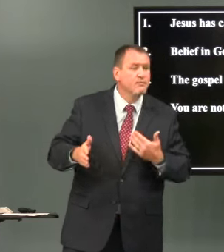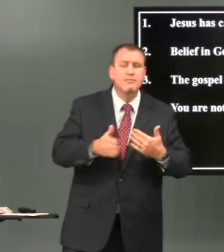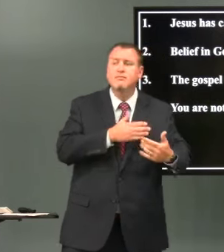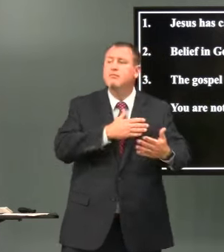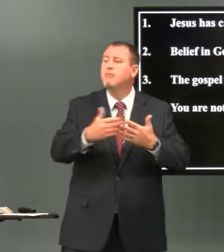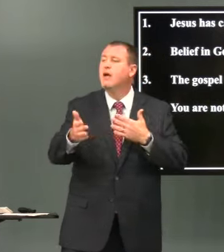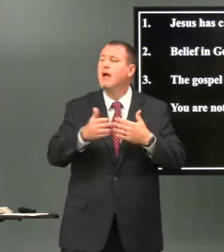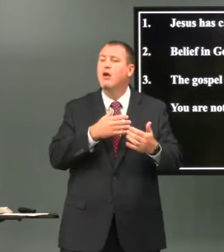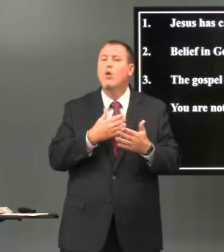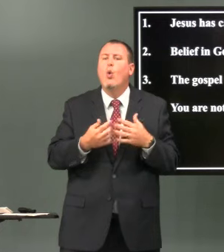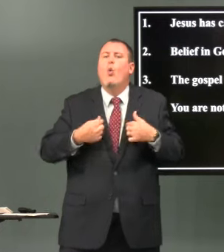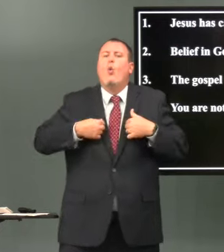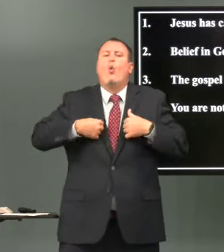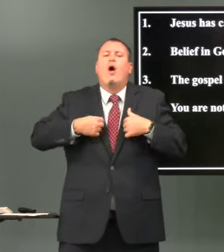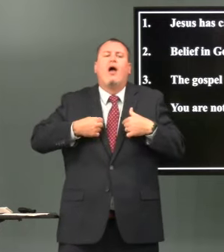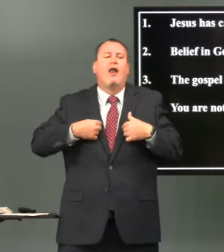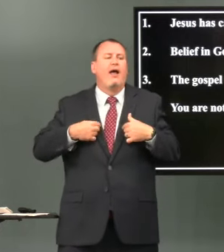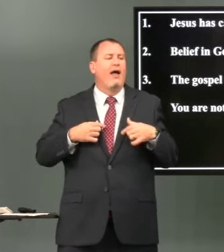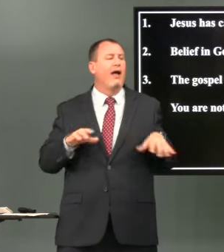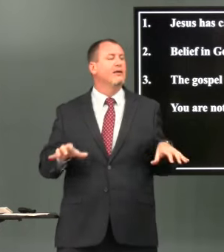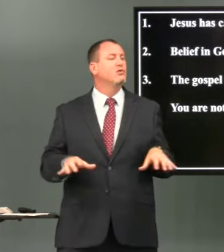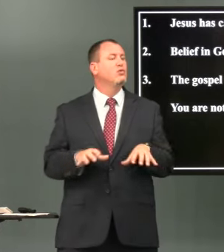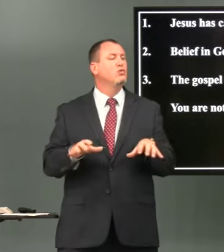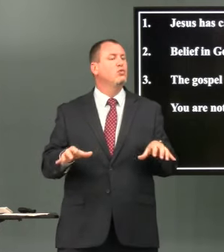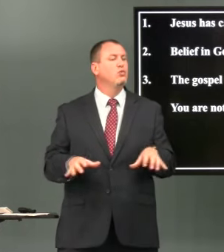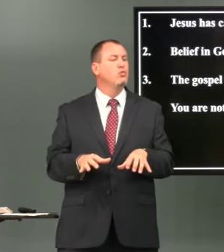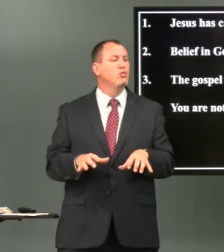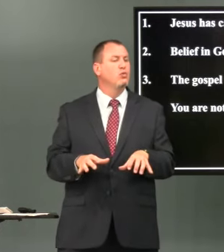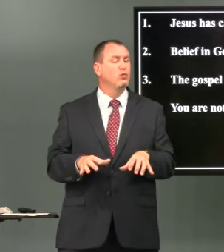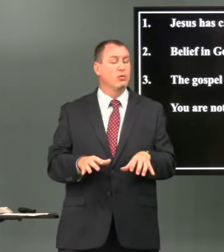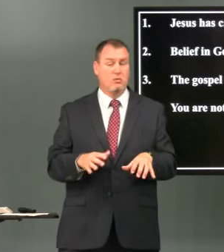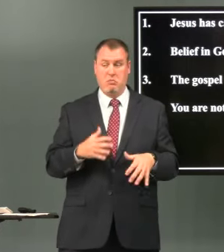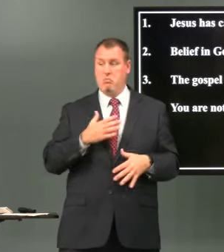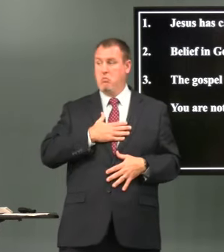it doesn't matter what I do I